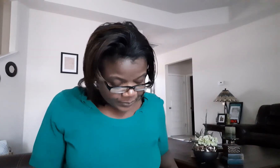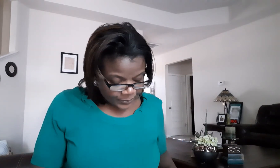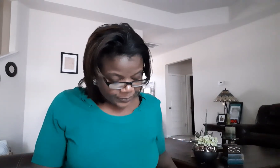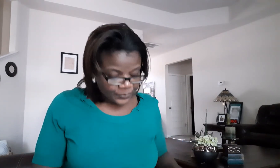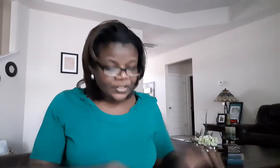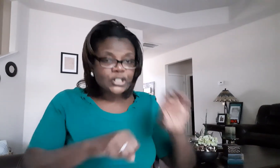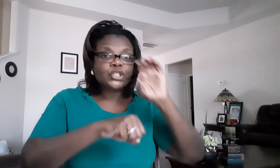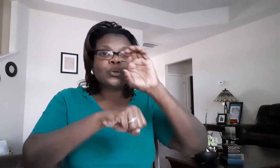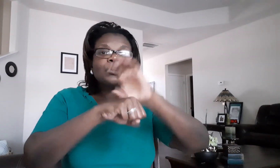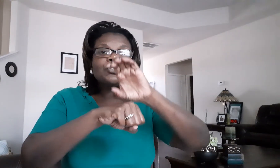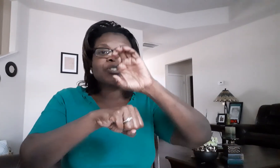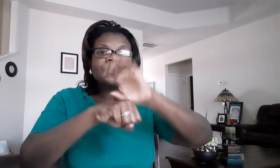church